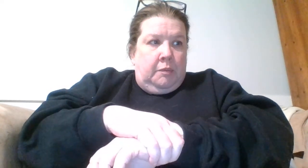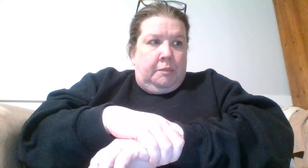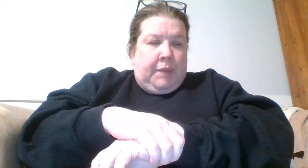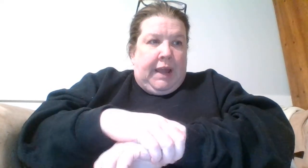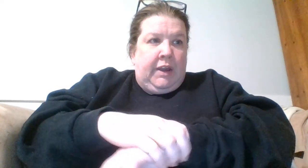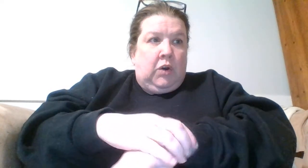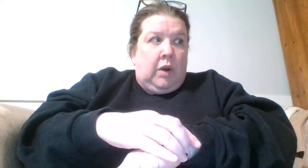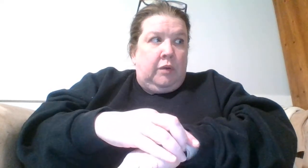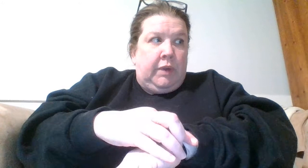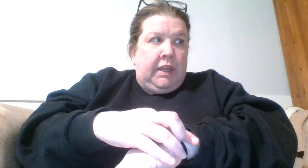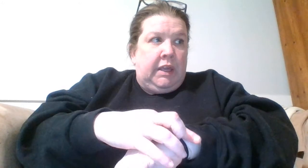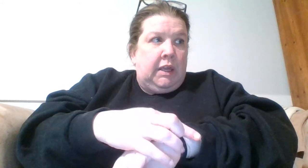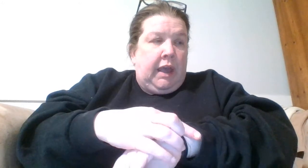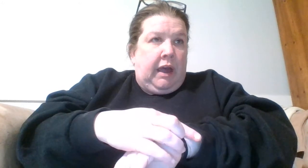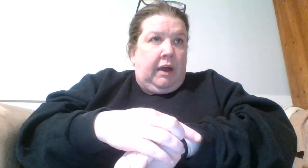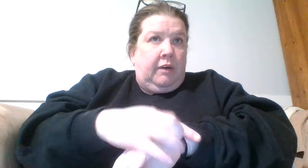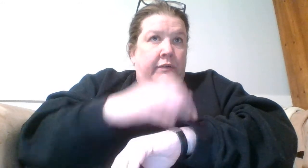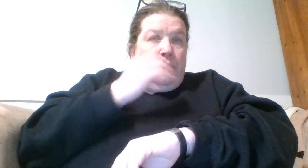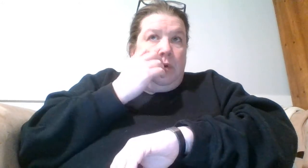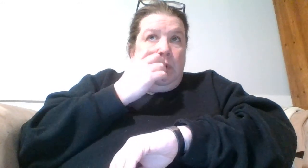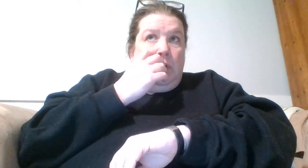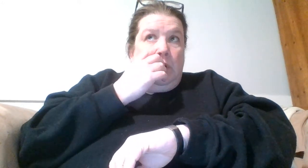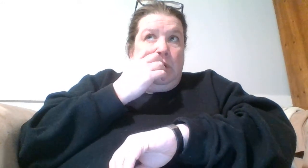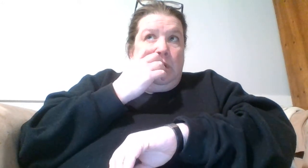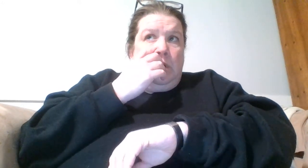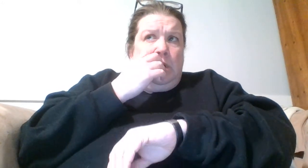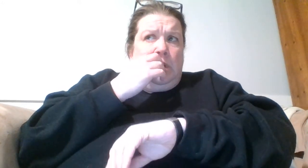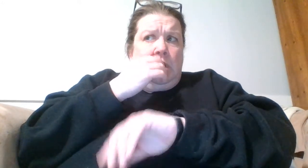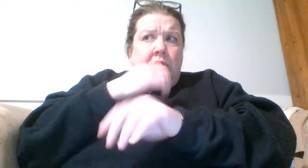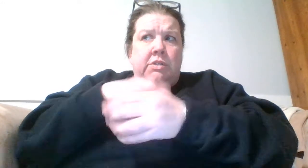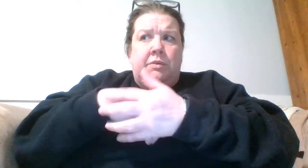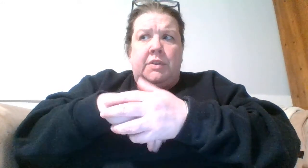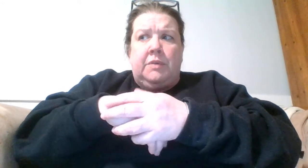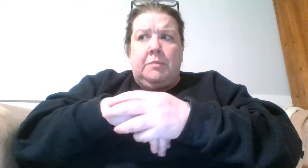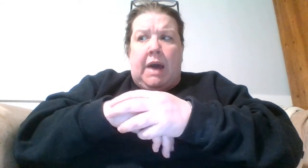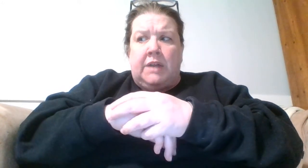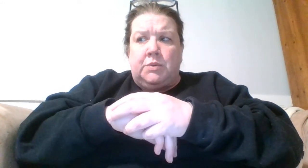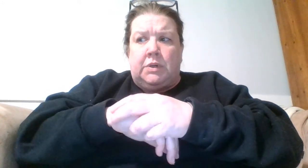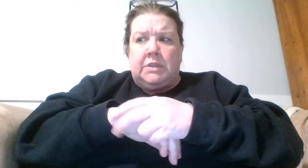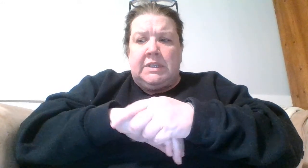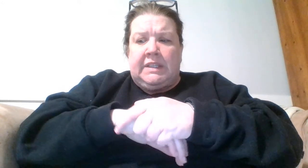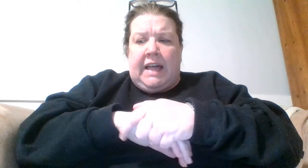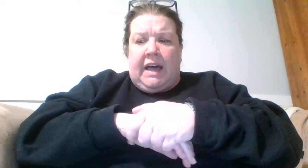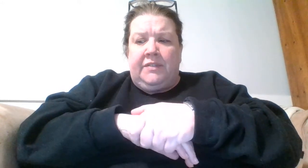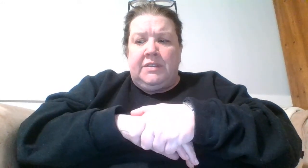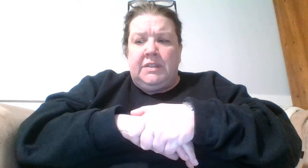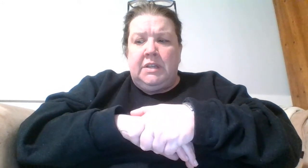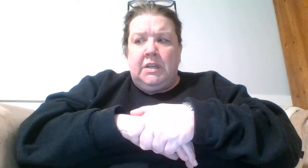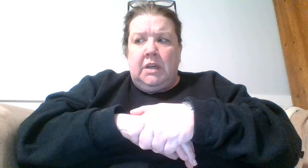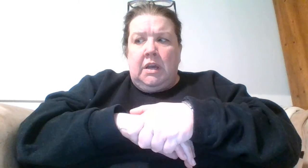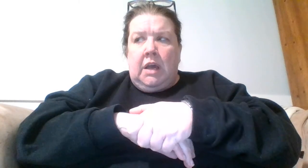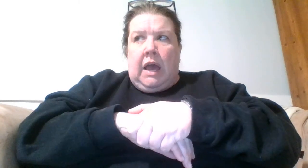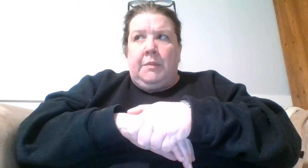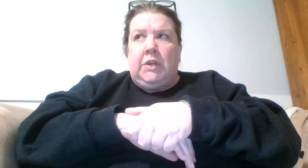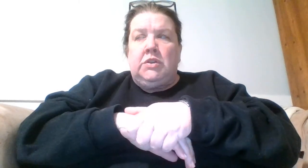Bio, we have two or three modules left. I'm going to,